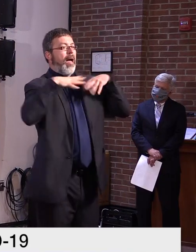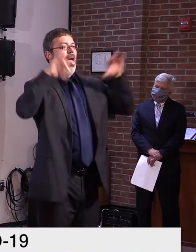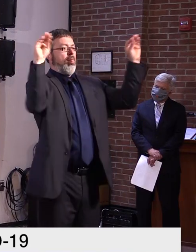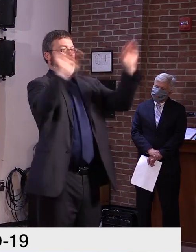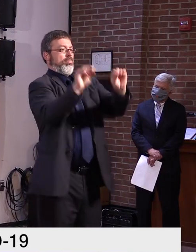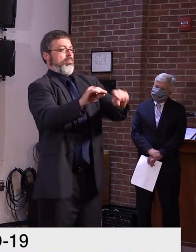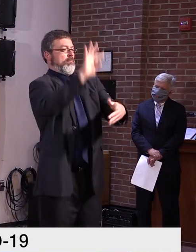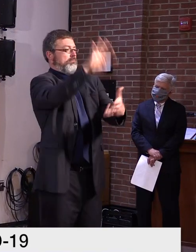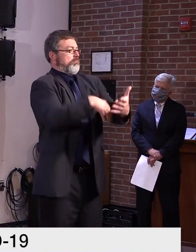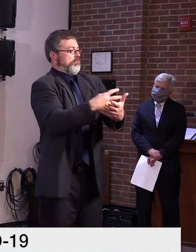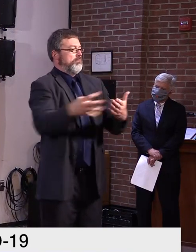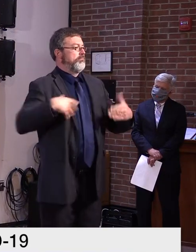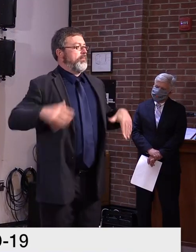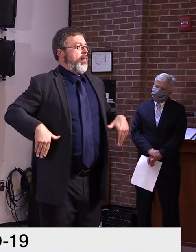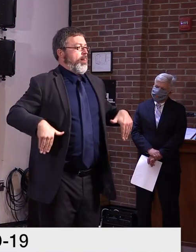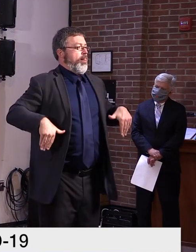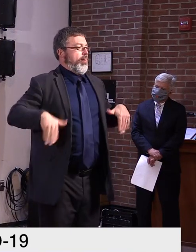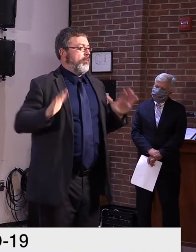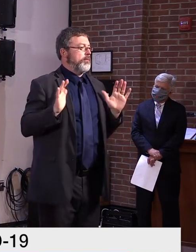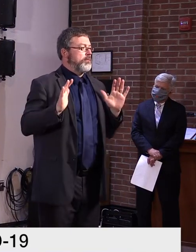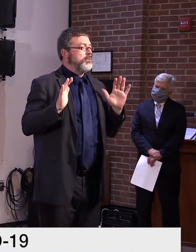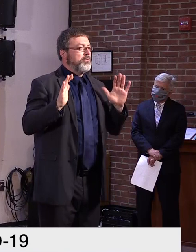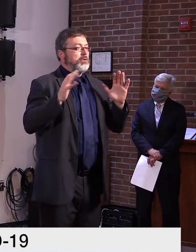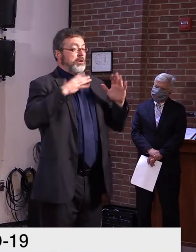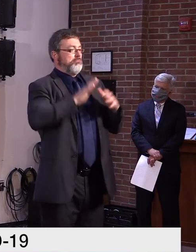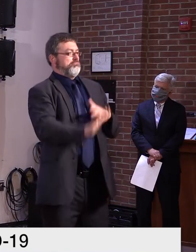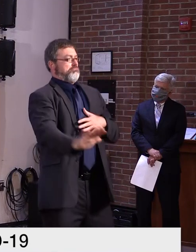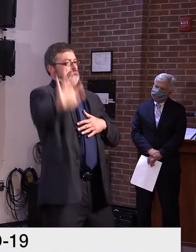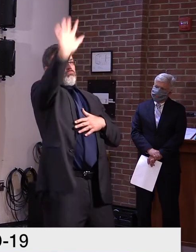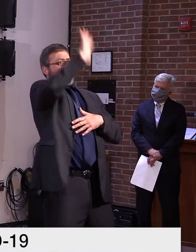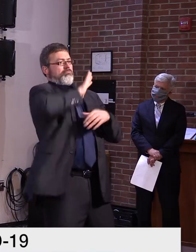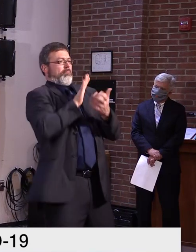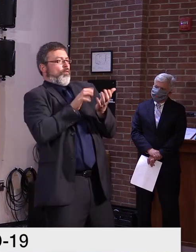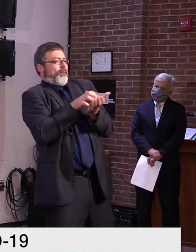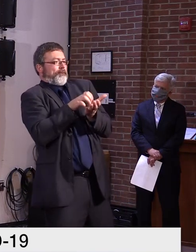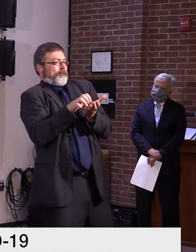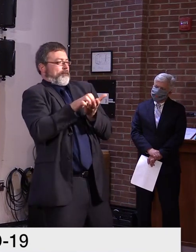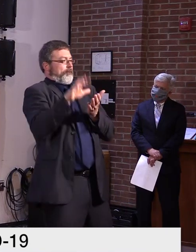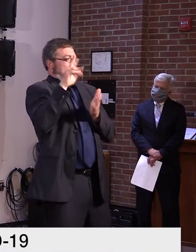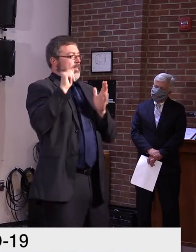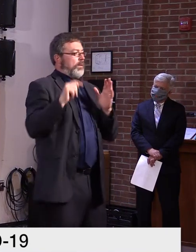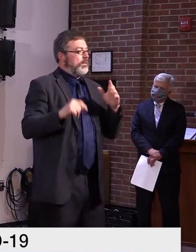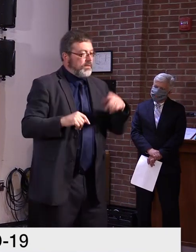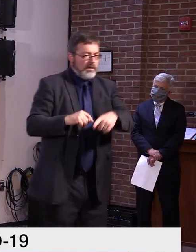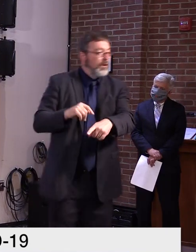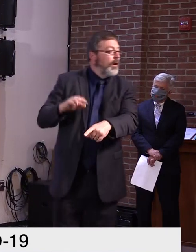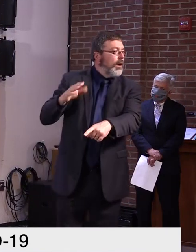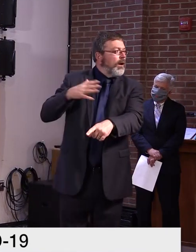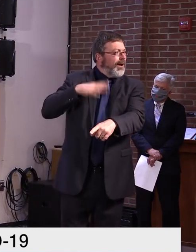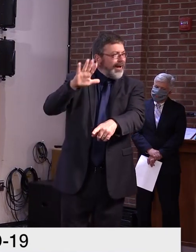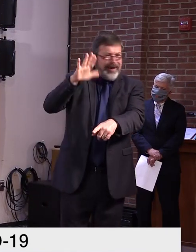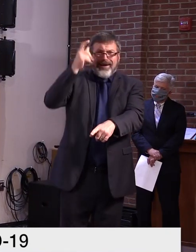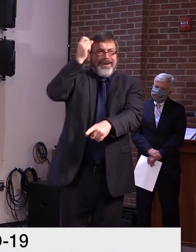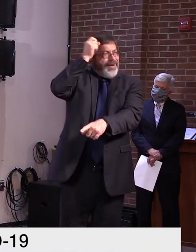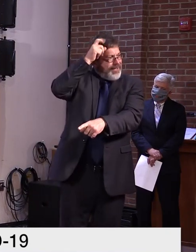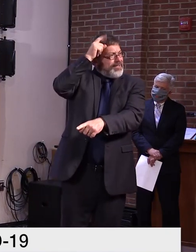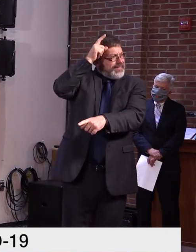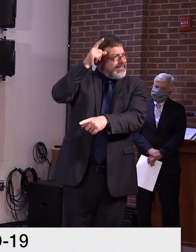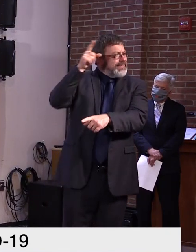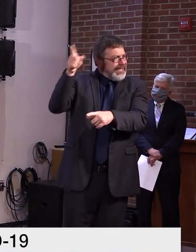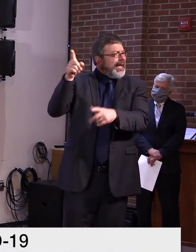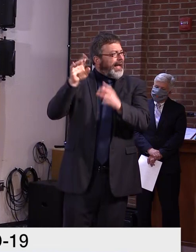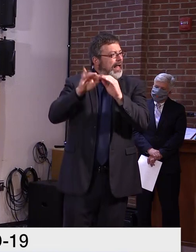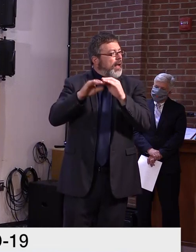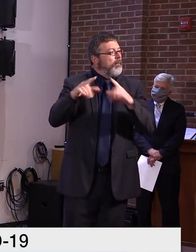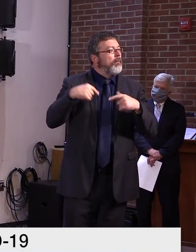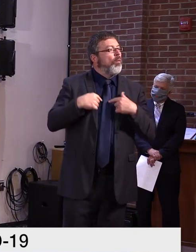I understand you've been providing them in the aggregate, but you did provide them individually two weeks ago. We'd like to continue that tradition of